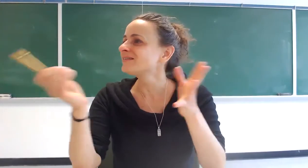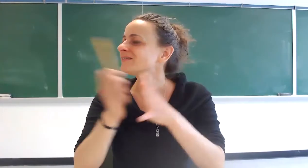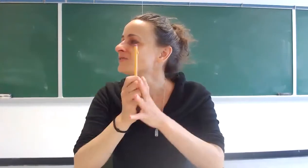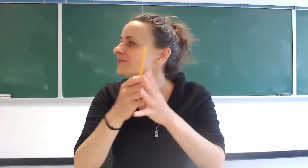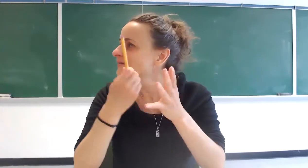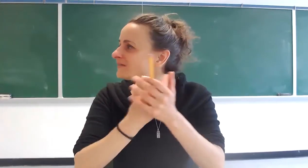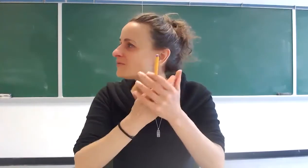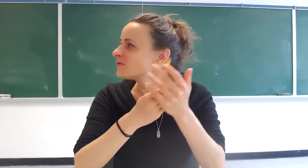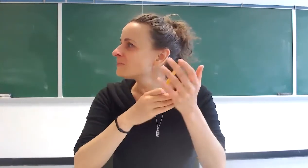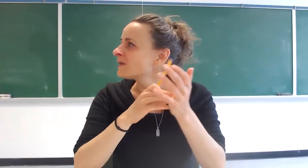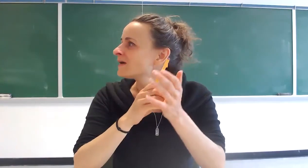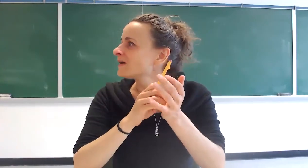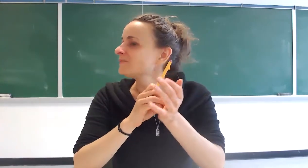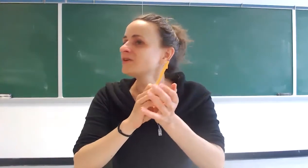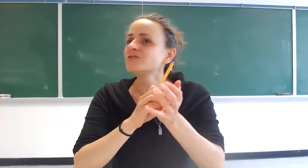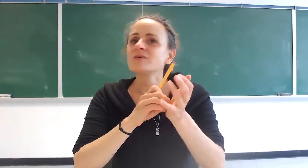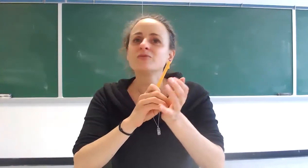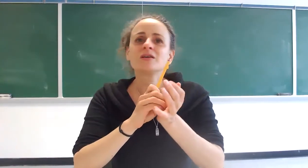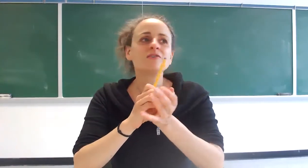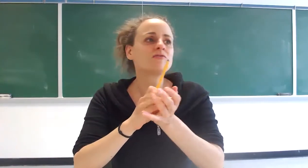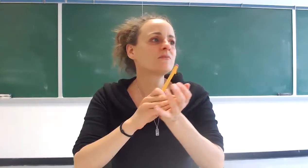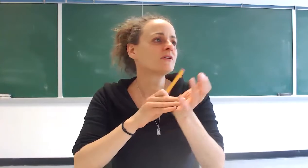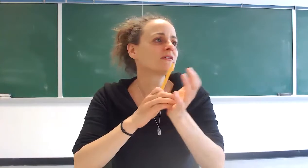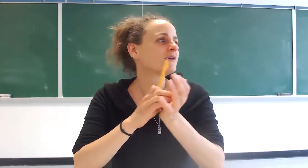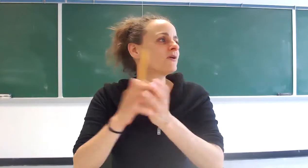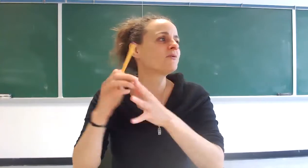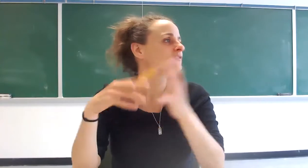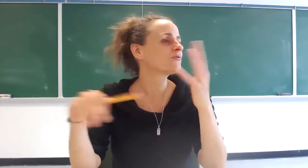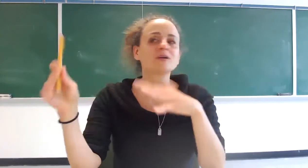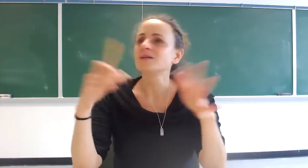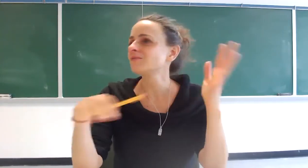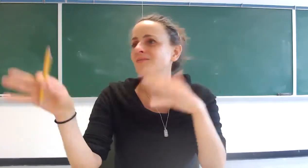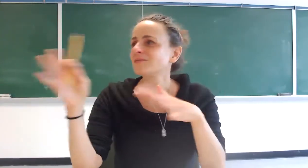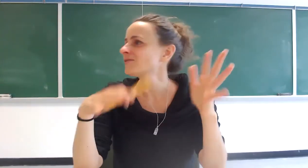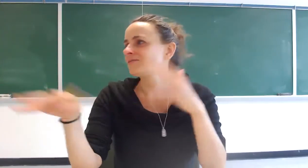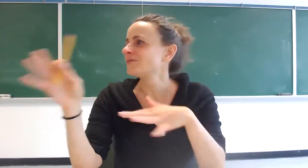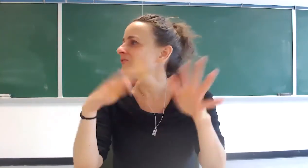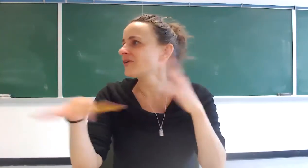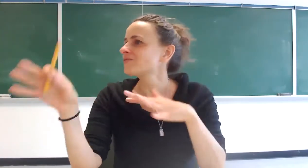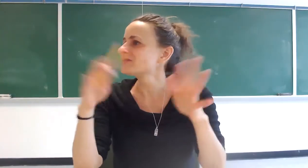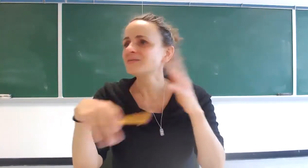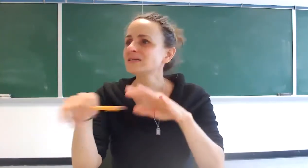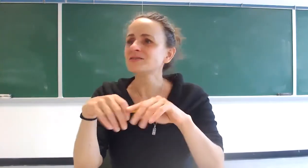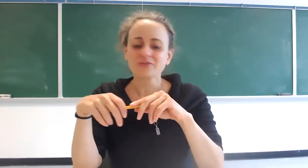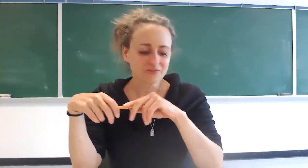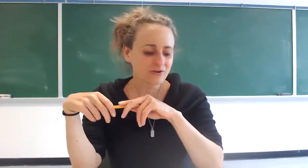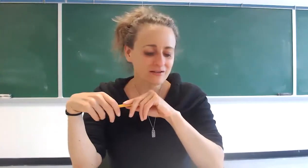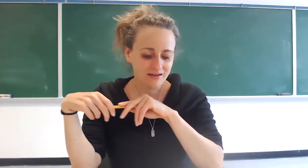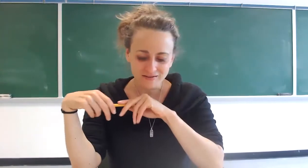it's either in the summer and I'm not sure if I'm doing it in the fall but I'm always doing it almost every semester so try to catch that